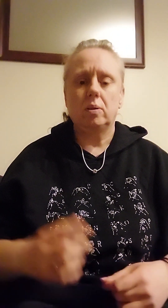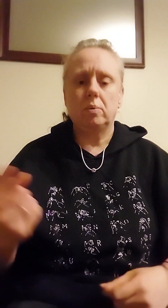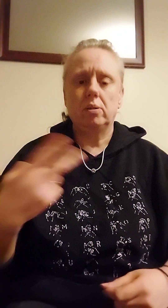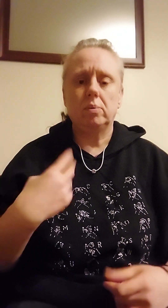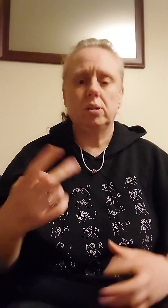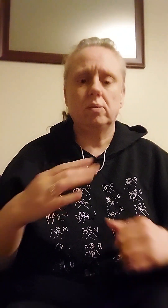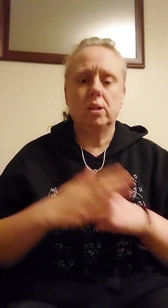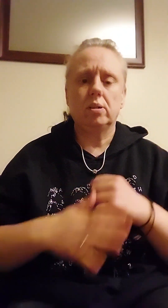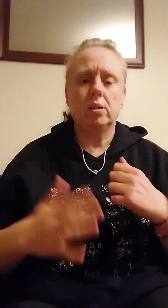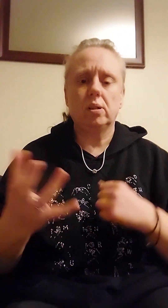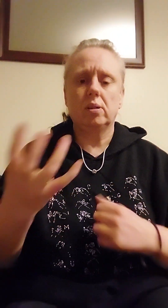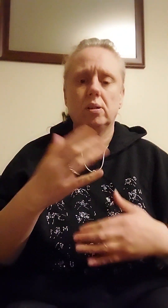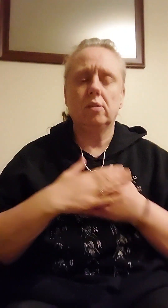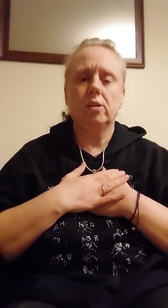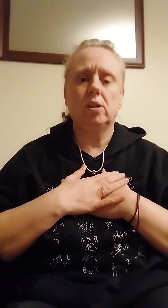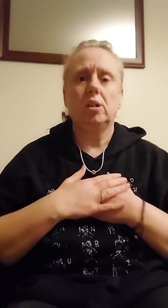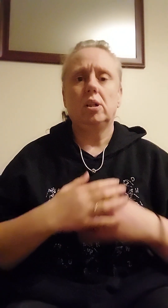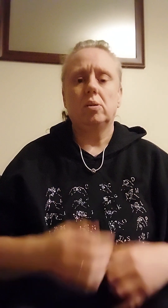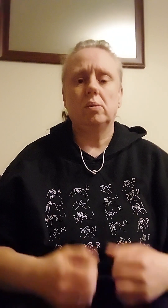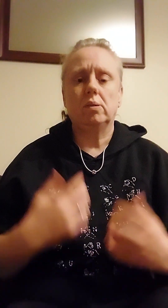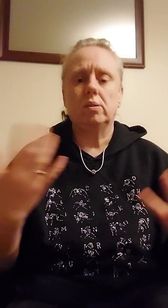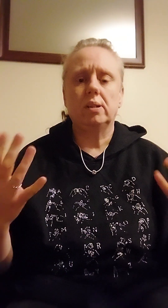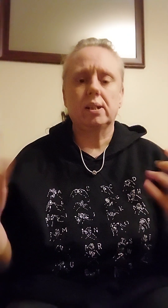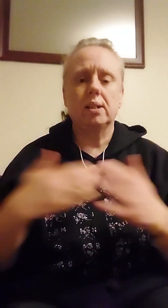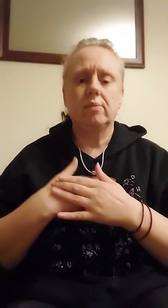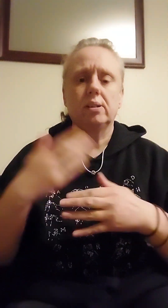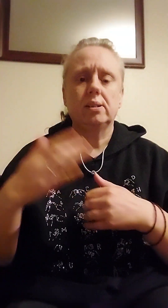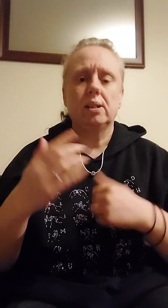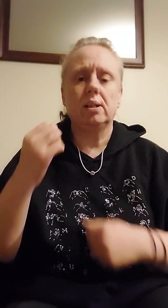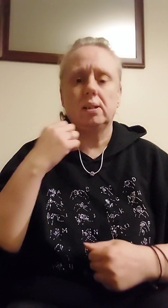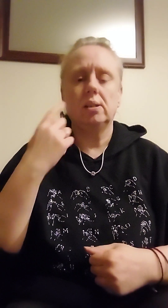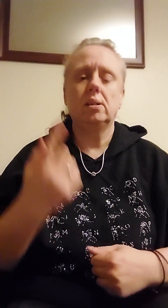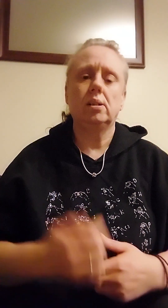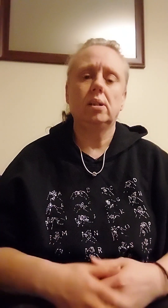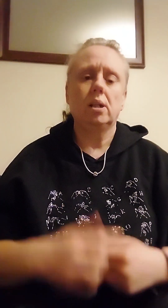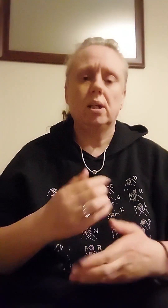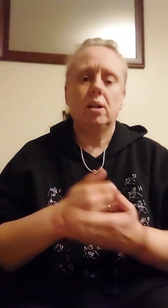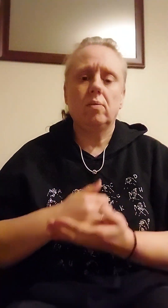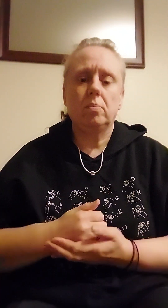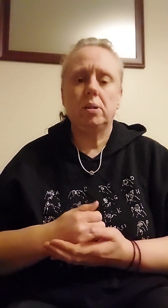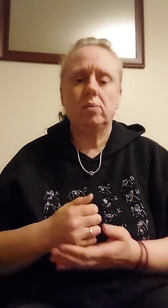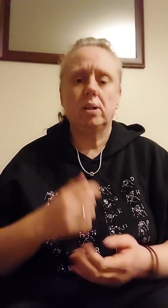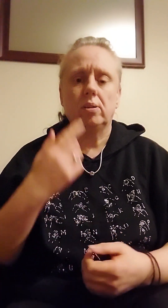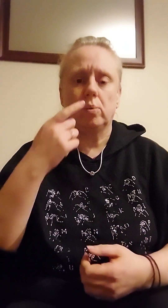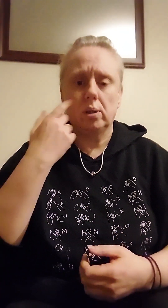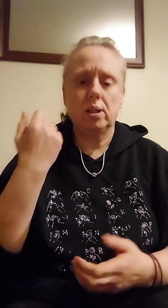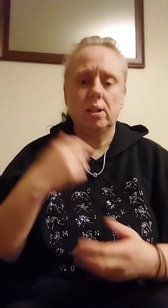and me never had love So much more I have to say Help me find a way